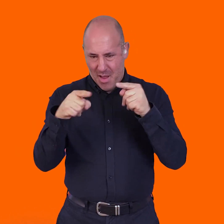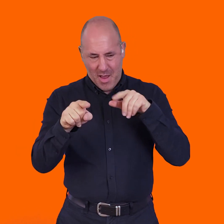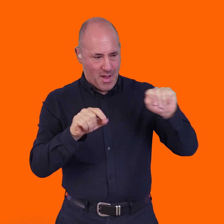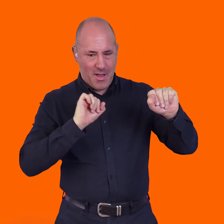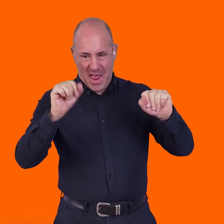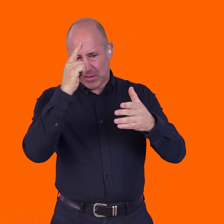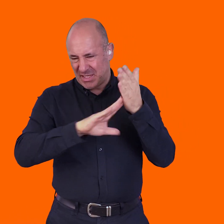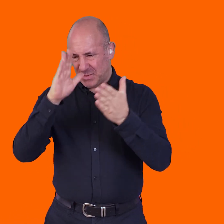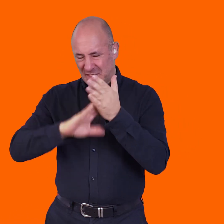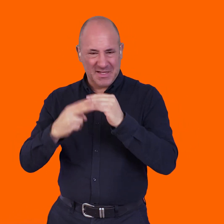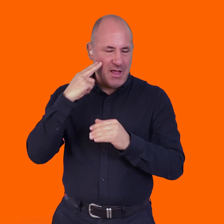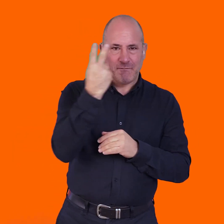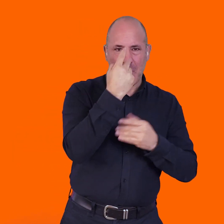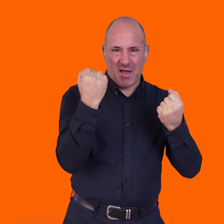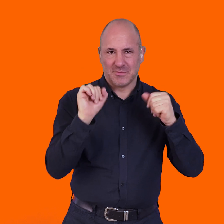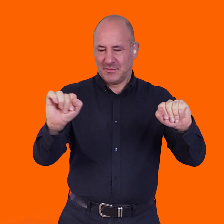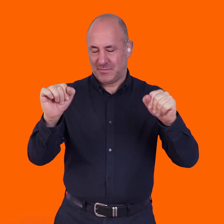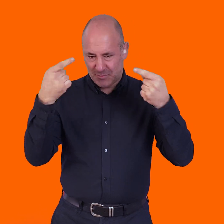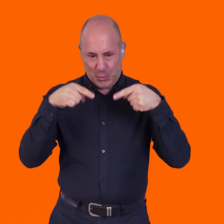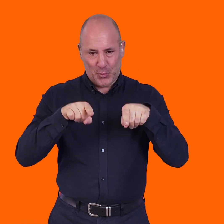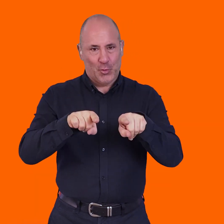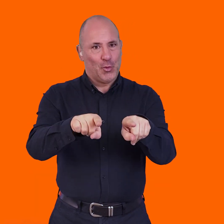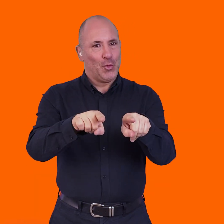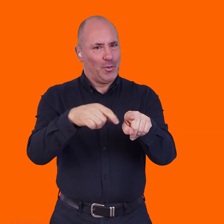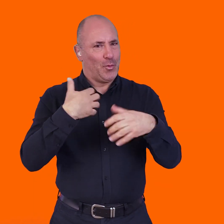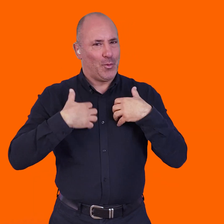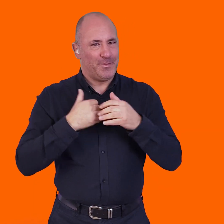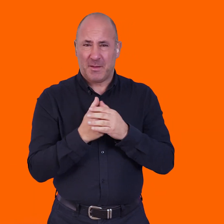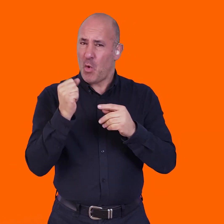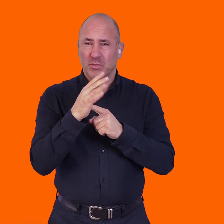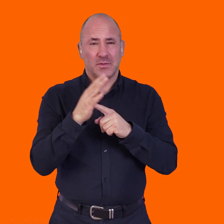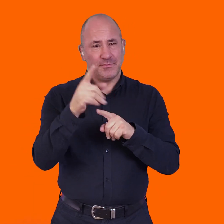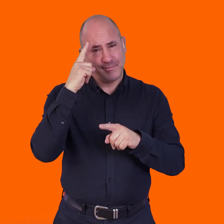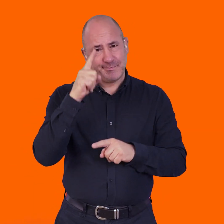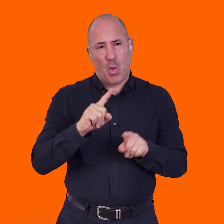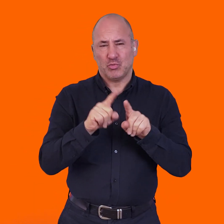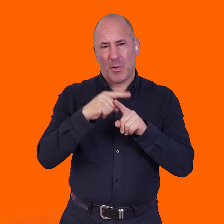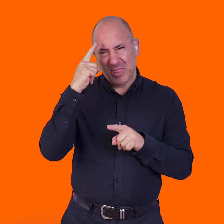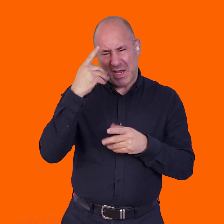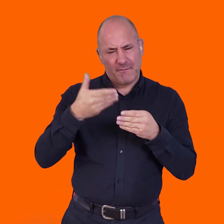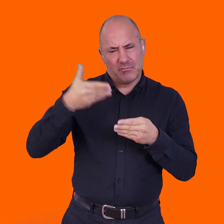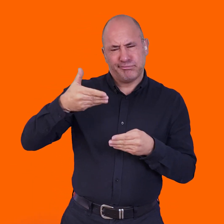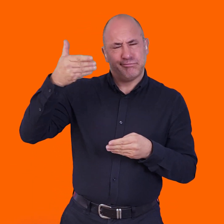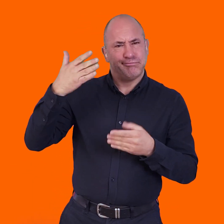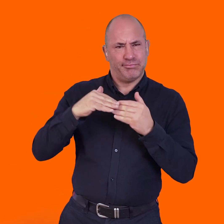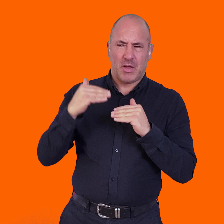that way to make parallel experiences. I think it's always important to think about the politics of